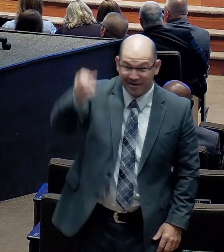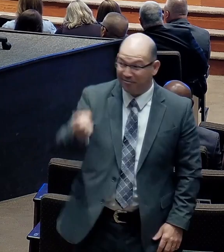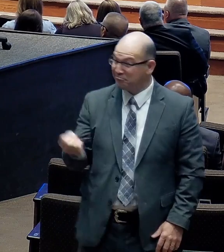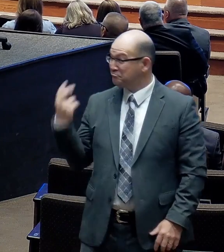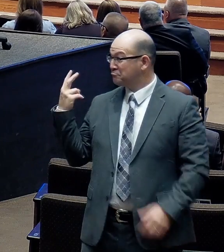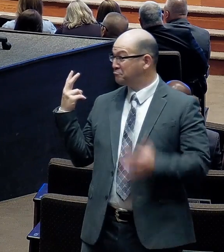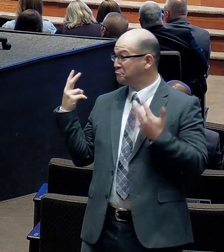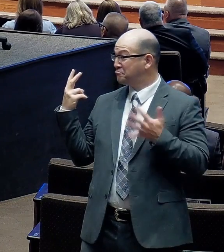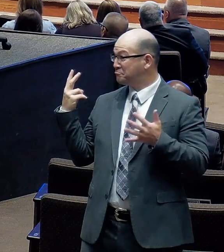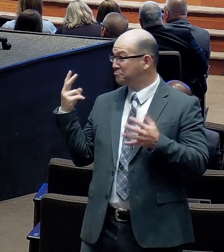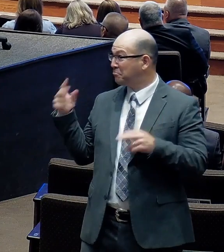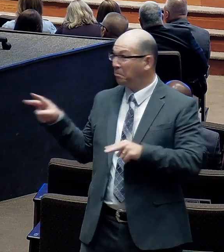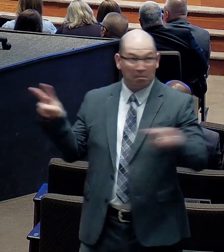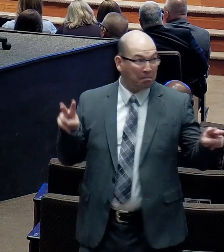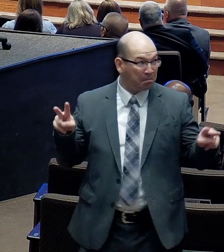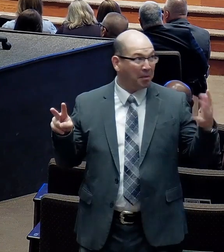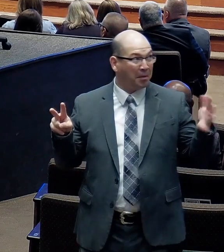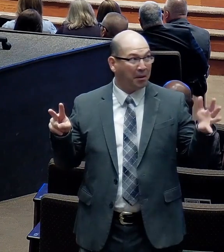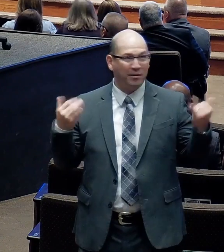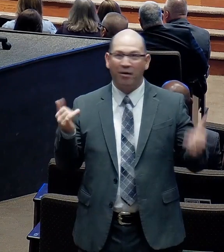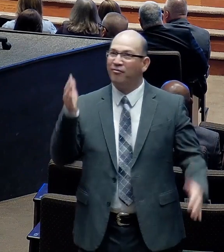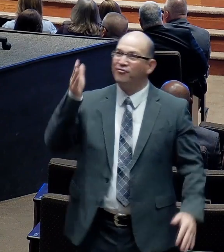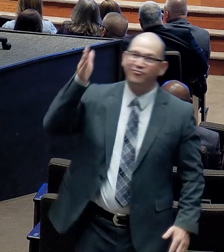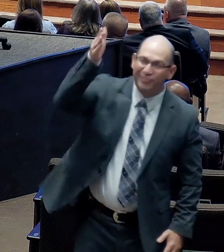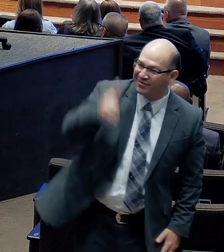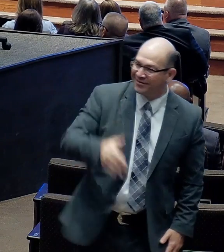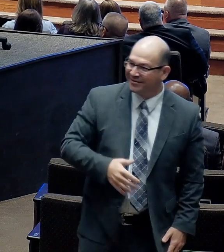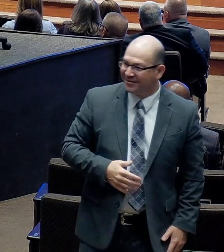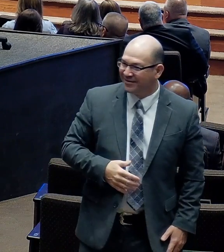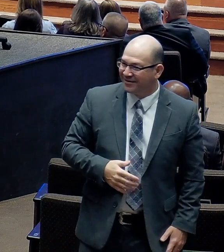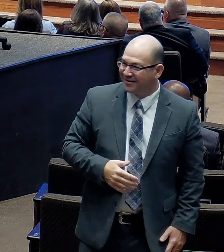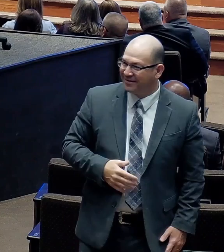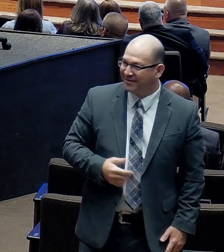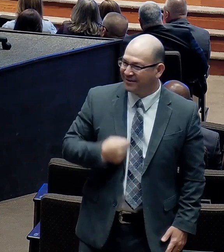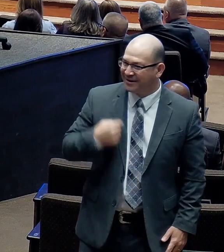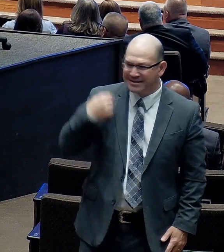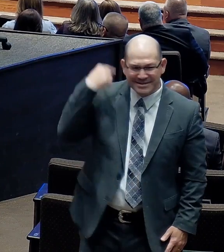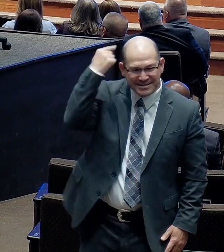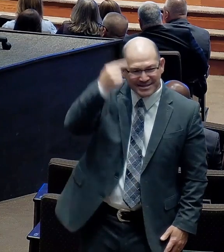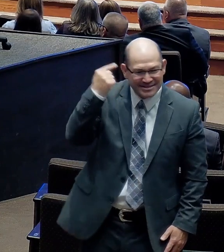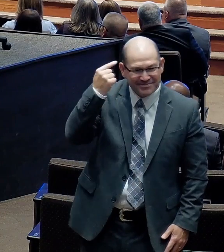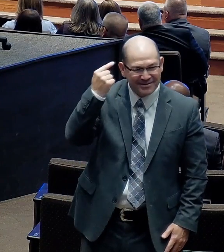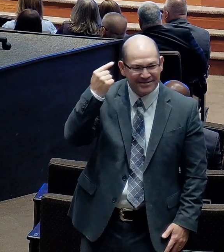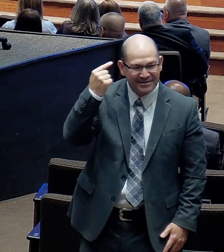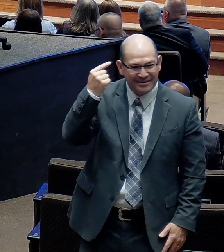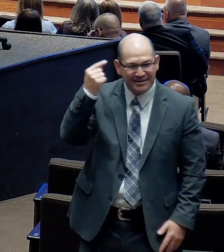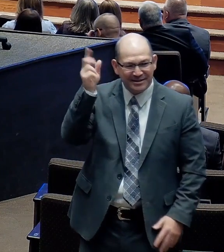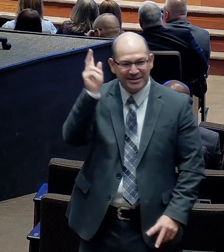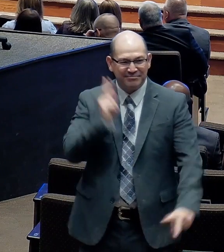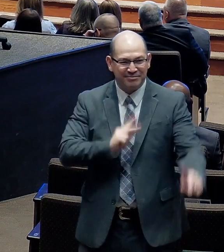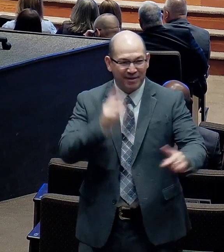I love the spirit. The enthusiasm. The determination. Of Dr. Chapel today.